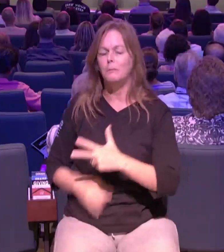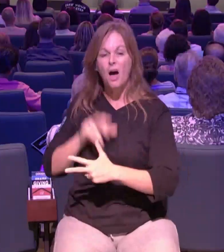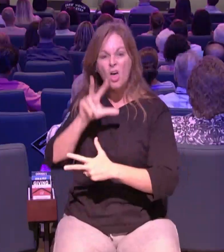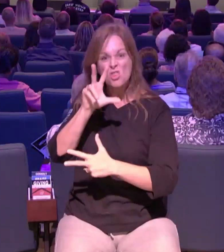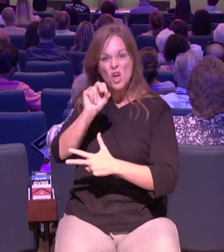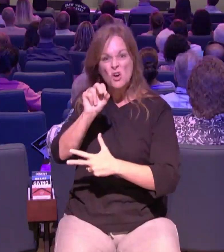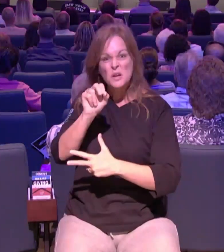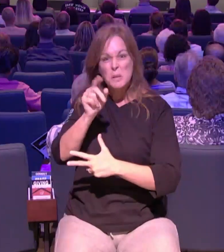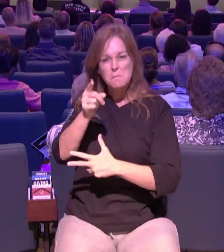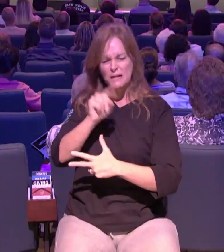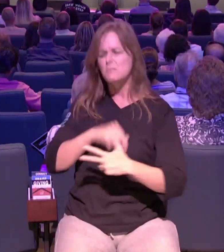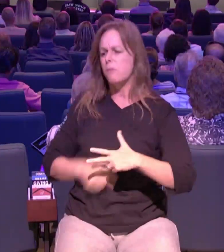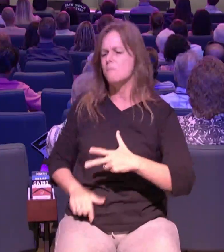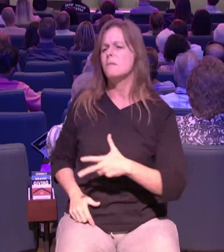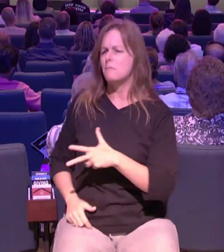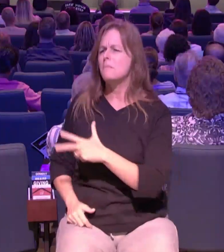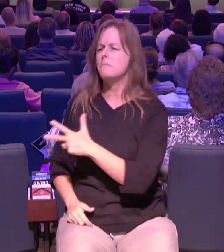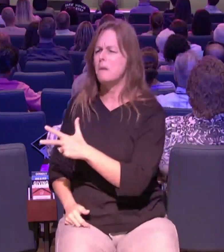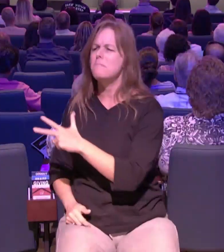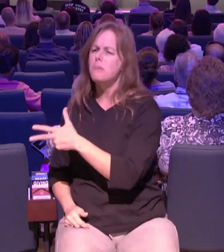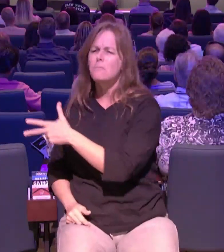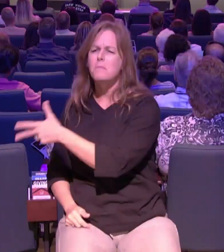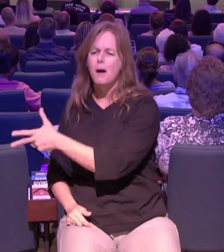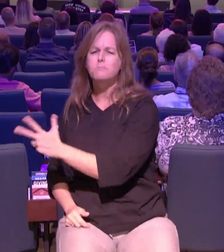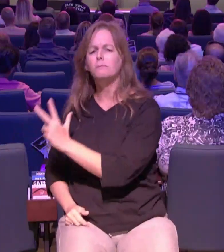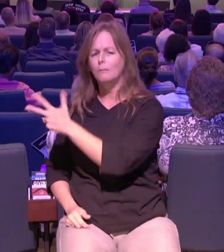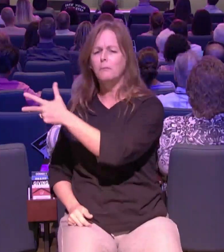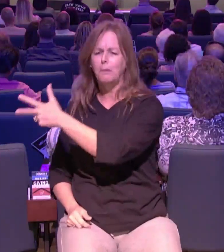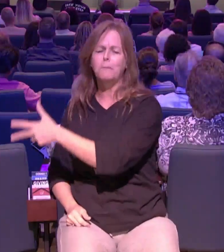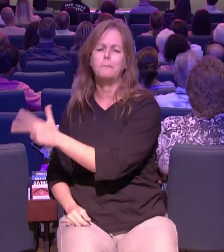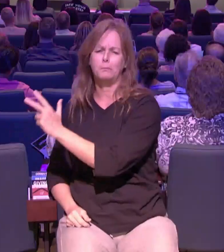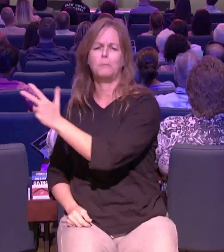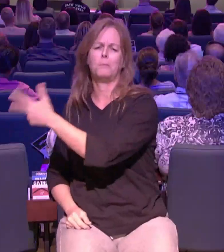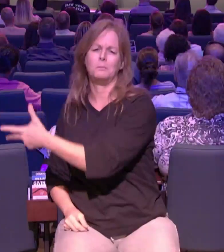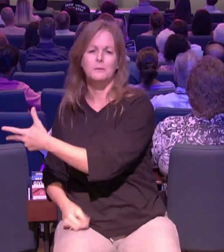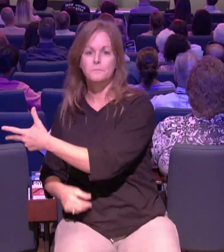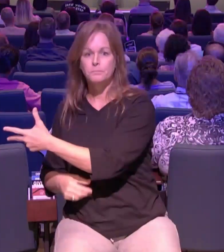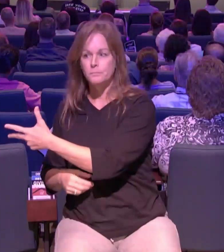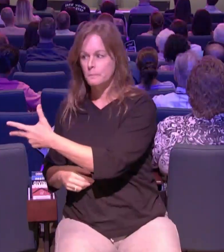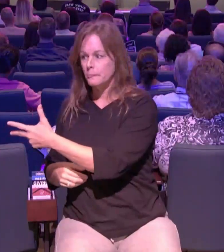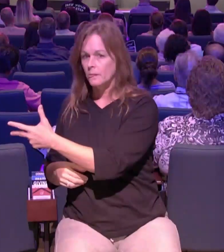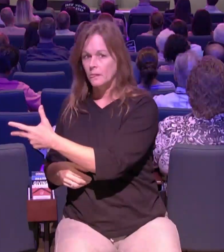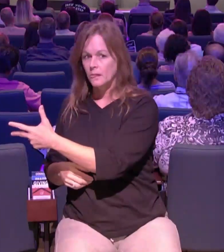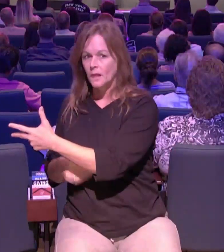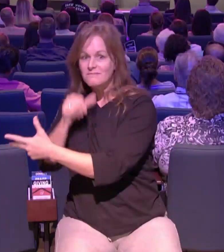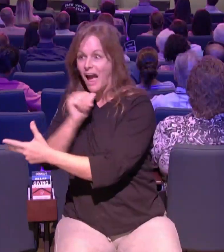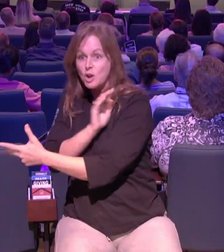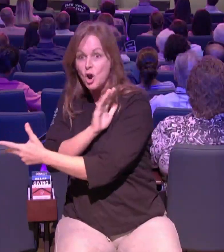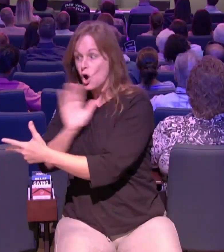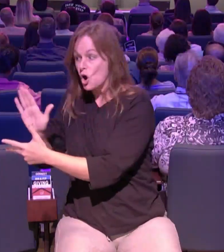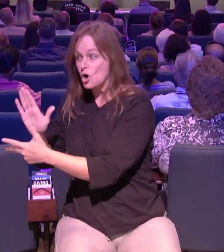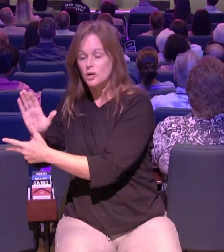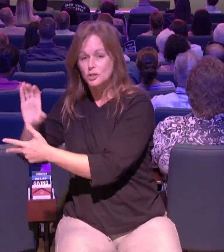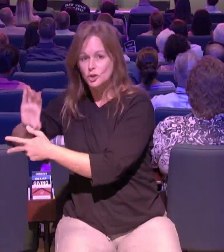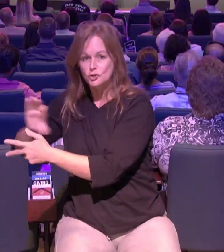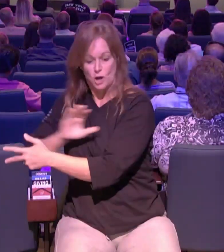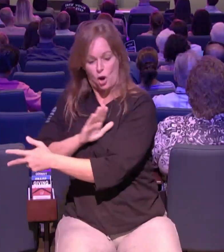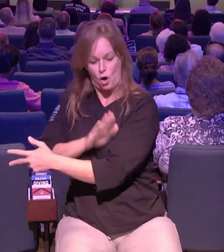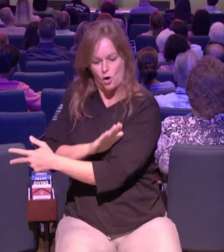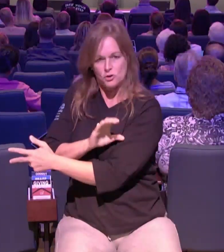to jesus this is back when julie was trying to figure out jesus she was trying to figure out this whole god thing she was trying to figure this out she didn't she was the only kid in the youth group